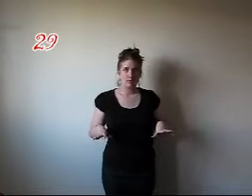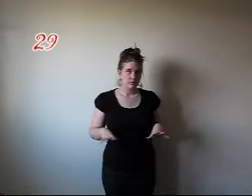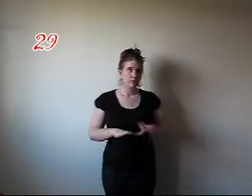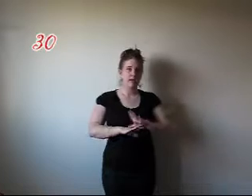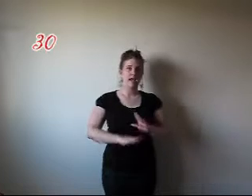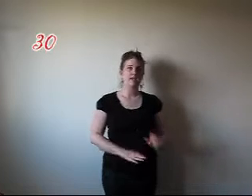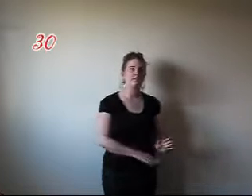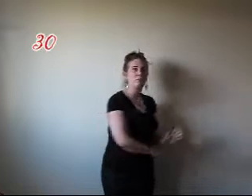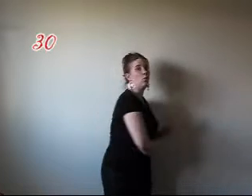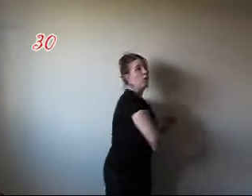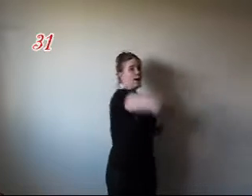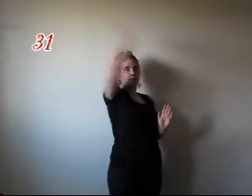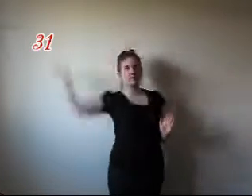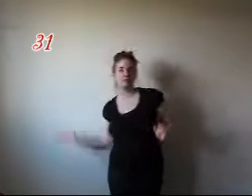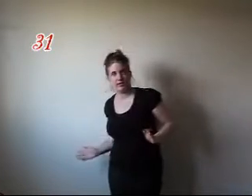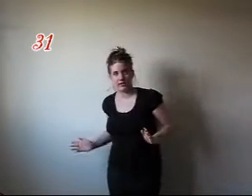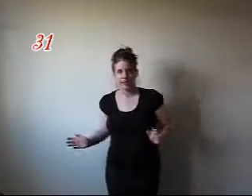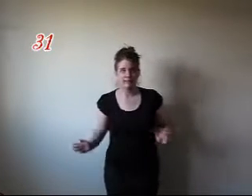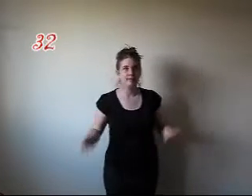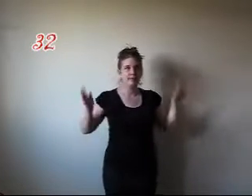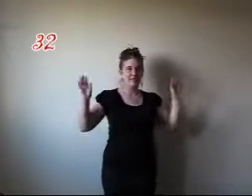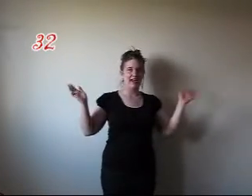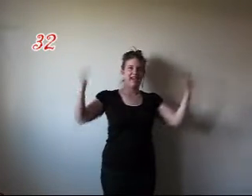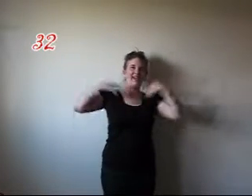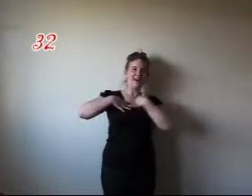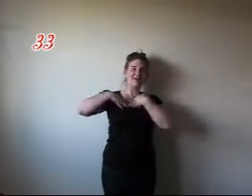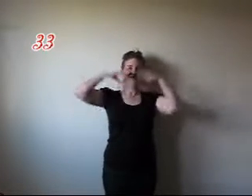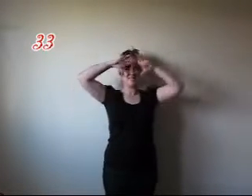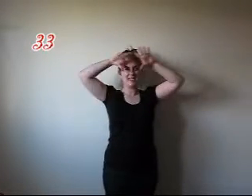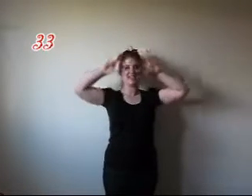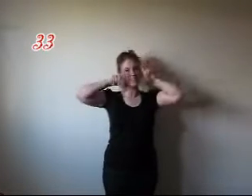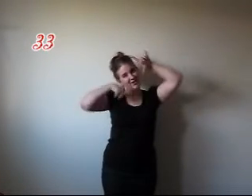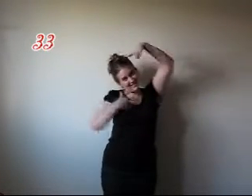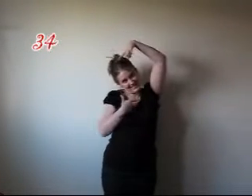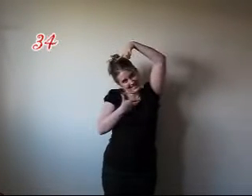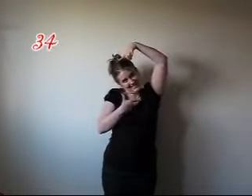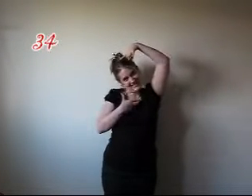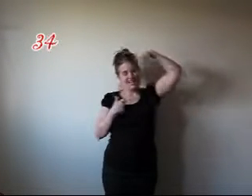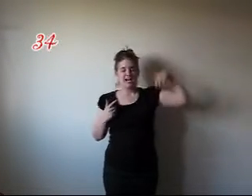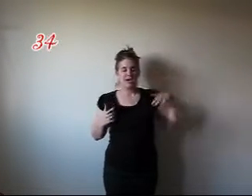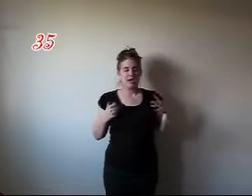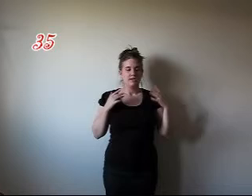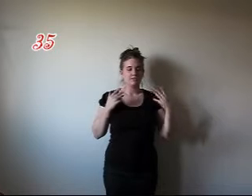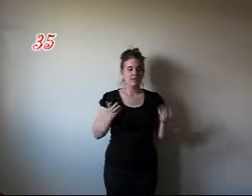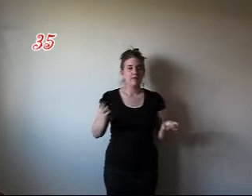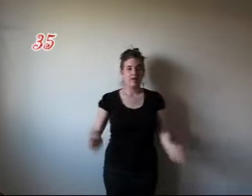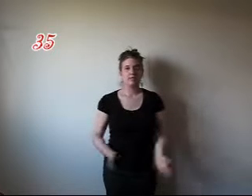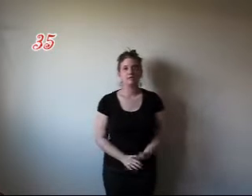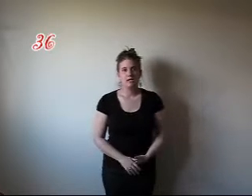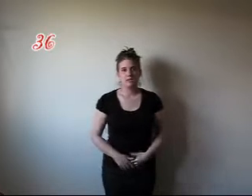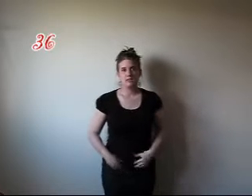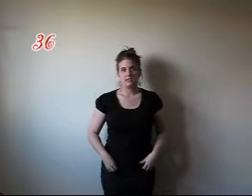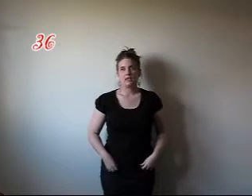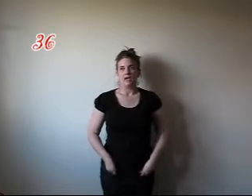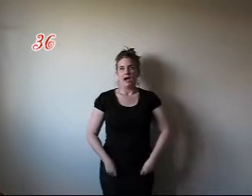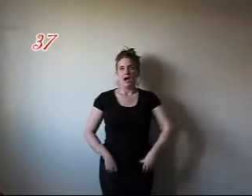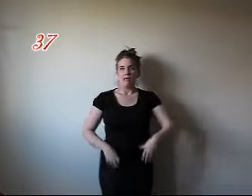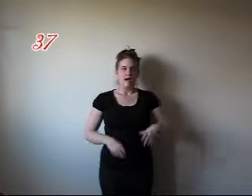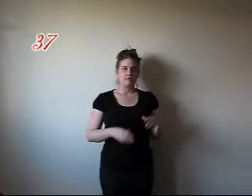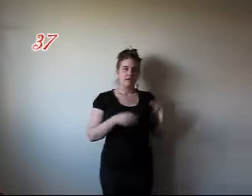Okay, wipe the slate clean. Okay, hello, me, focus. Okay, so that's the main reason. After